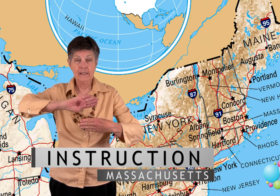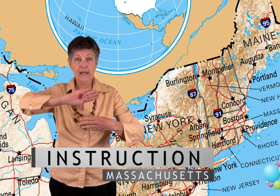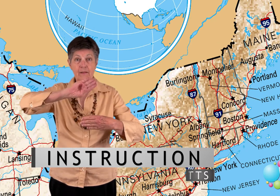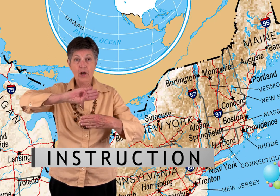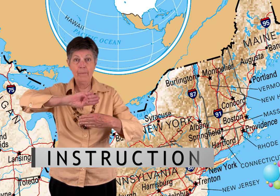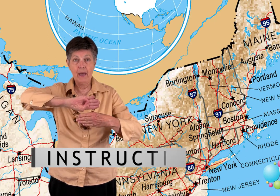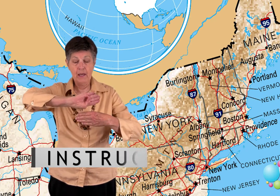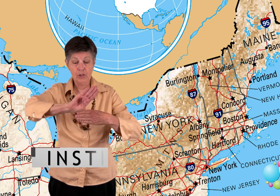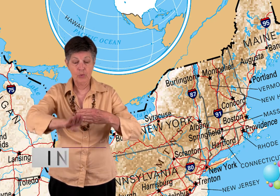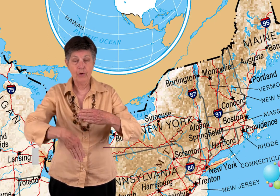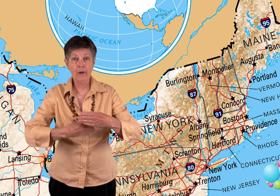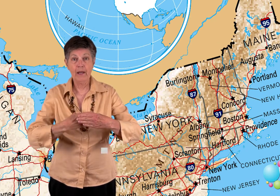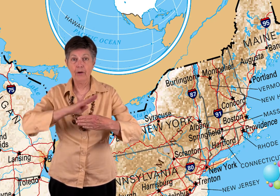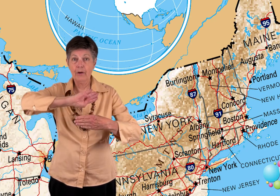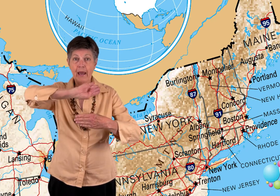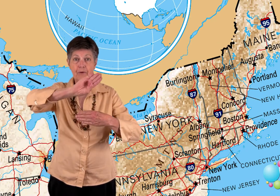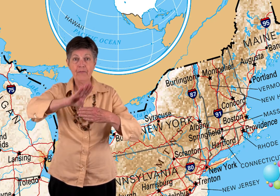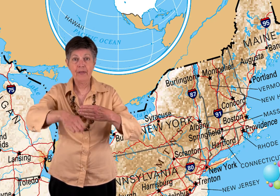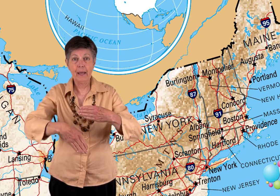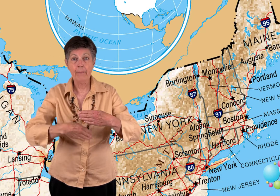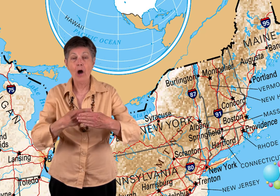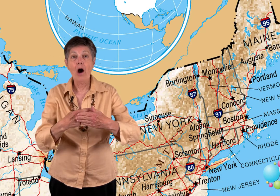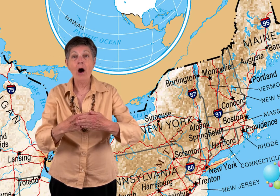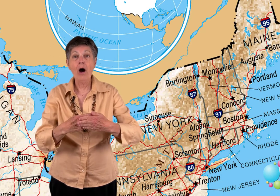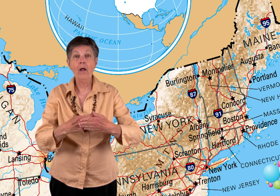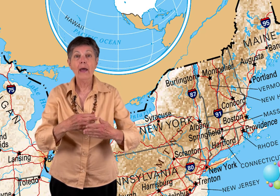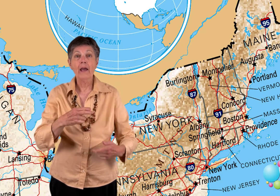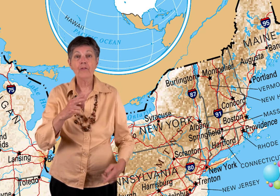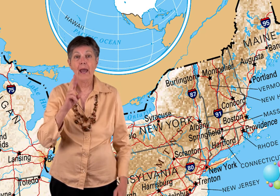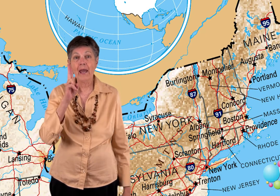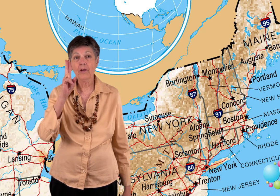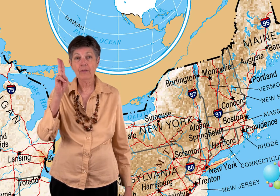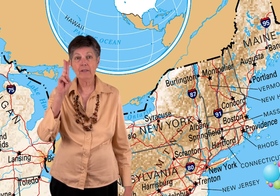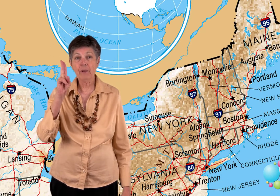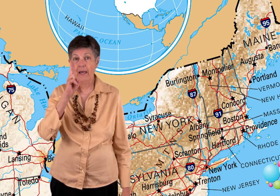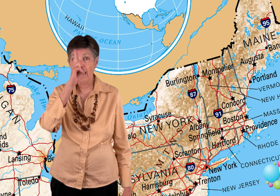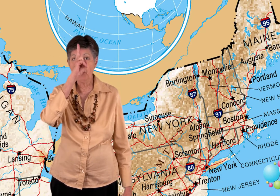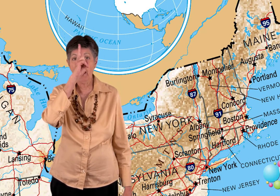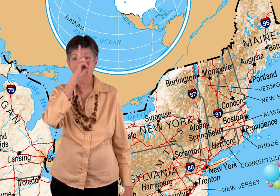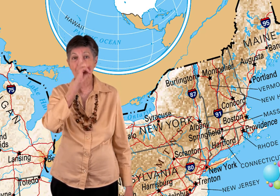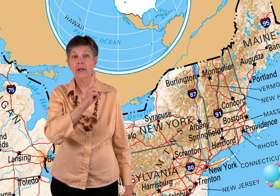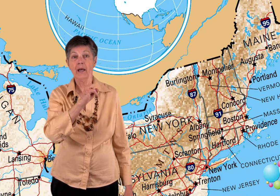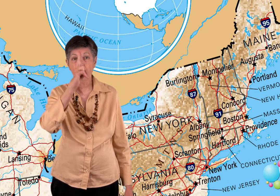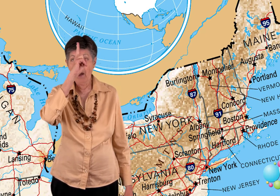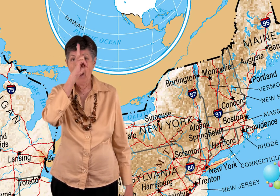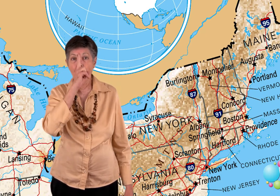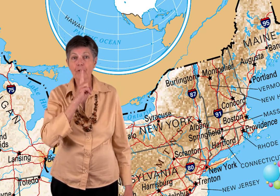to take the top hand and swoop it around like you're gathering everything up. All, and for hail, this would be an H hand, and you're going to come off your